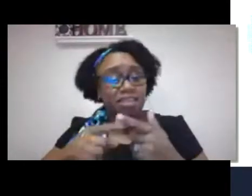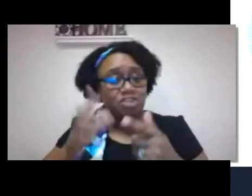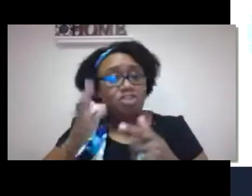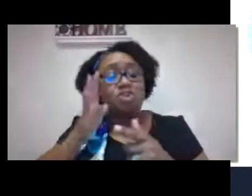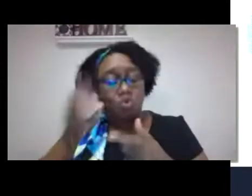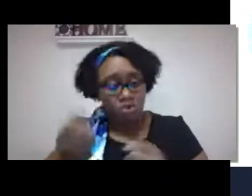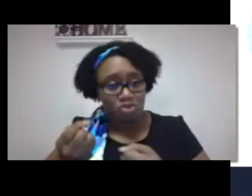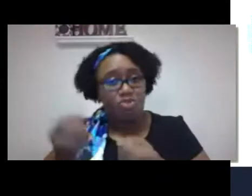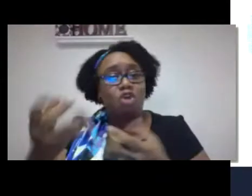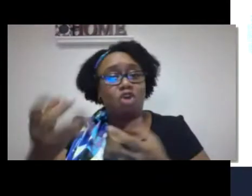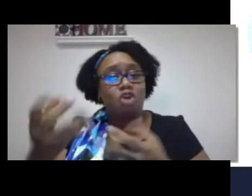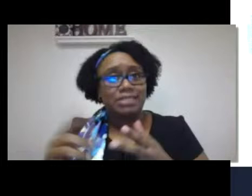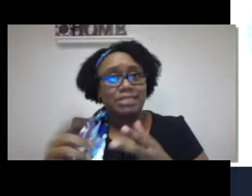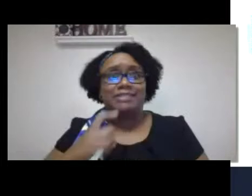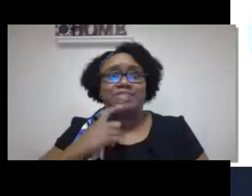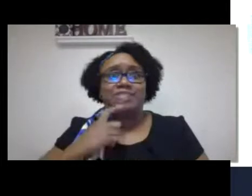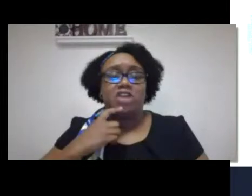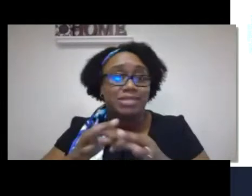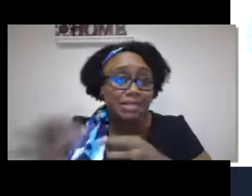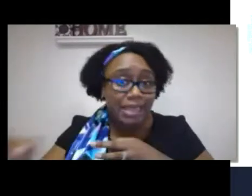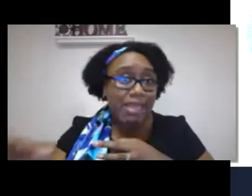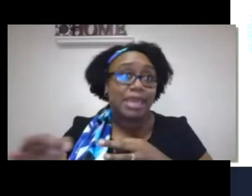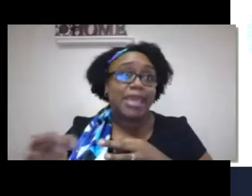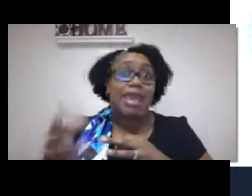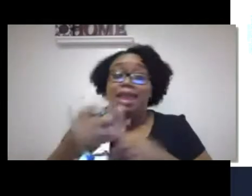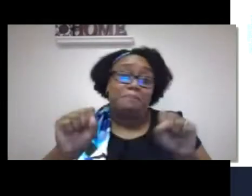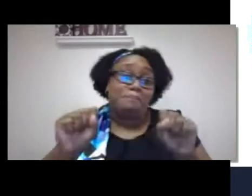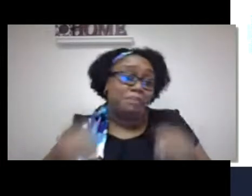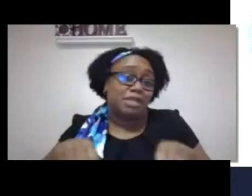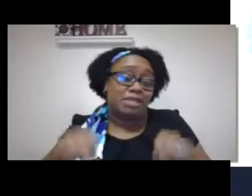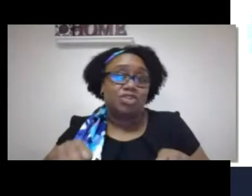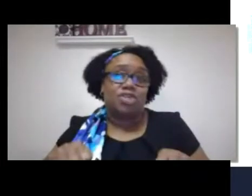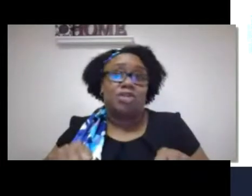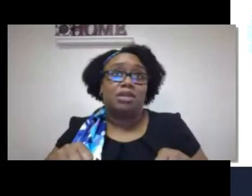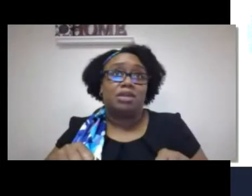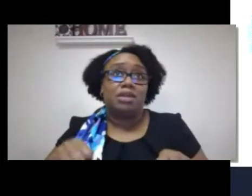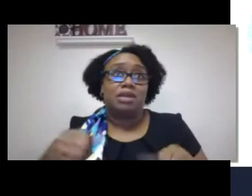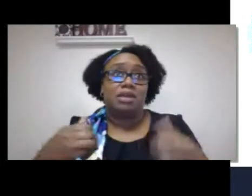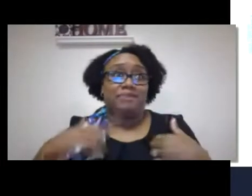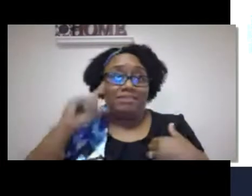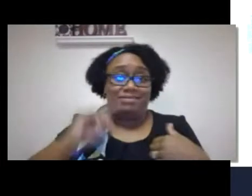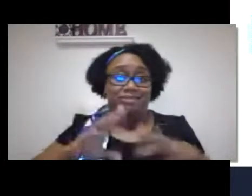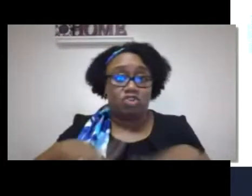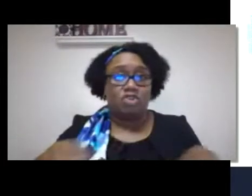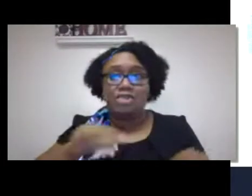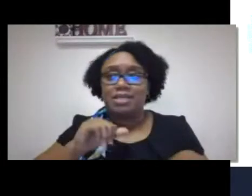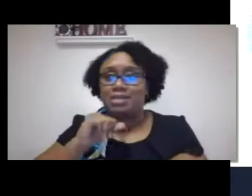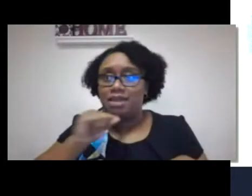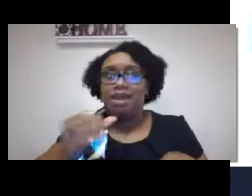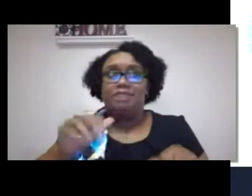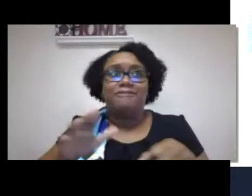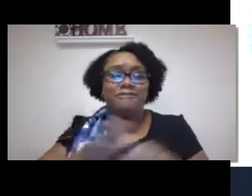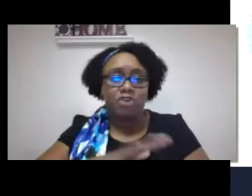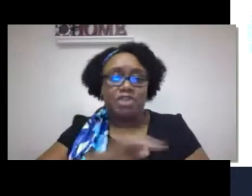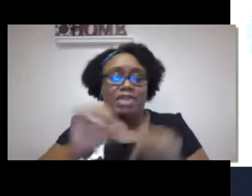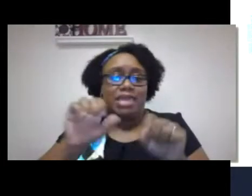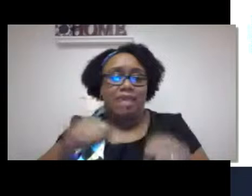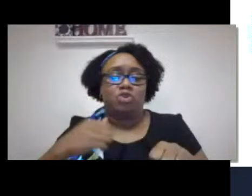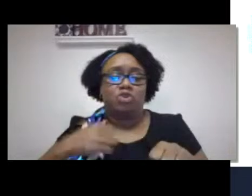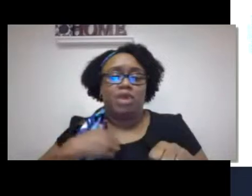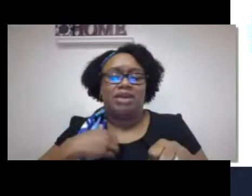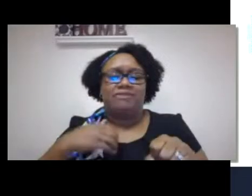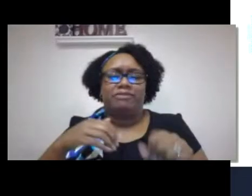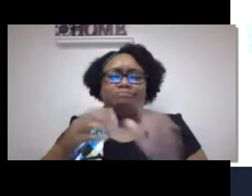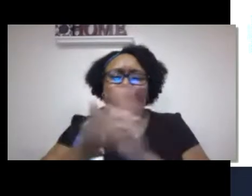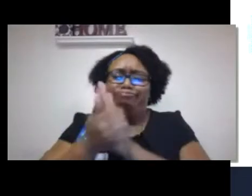time for exposure and immersion into signs. And if that is not done between those ages, it could cause significant